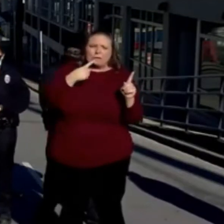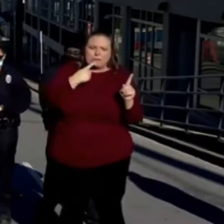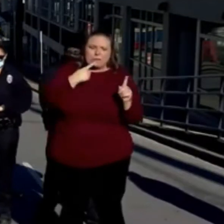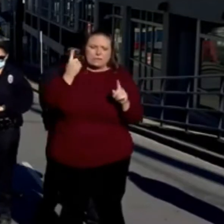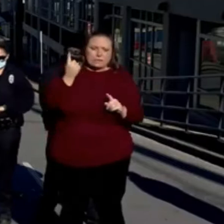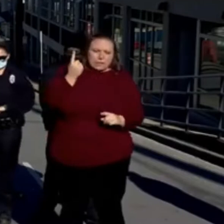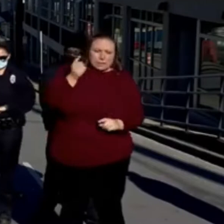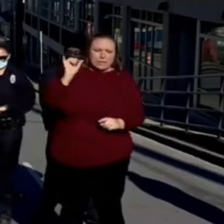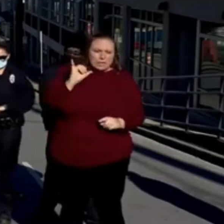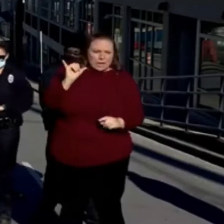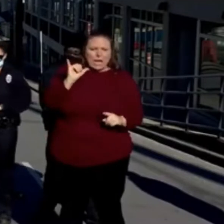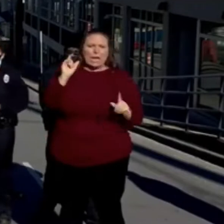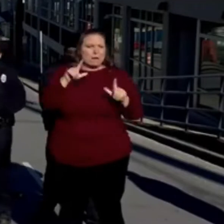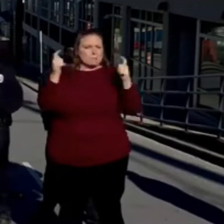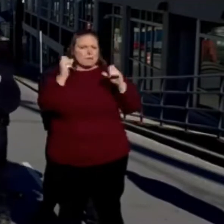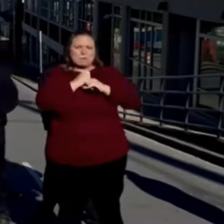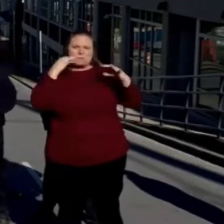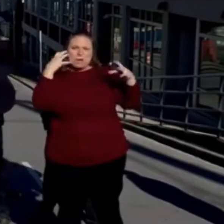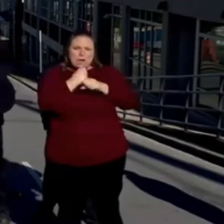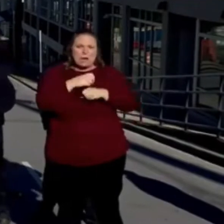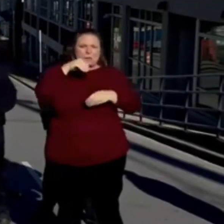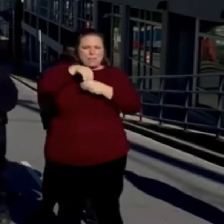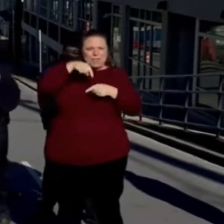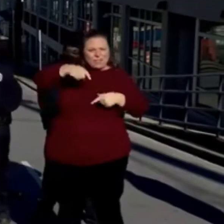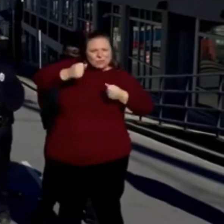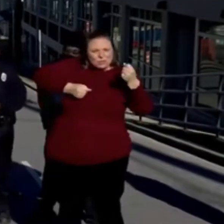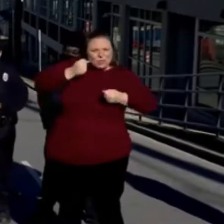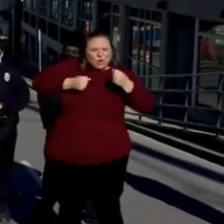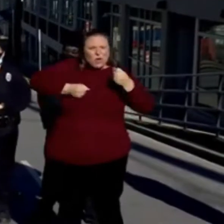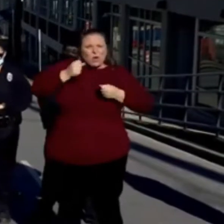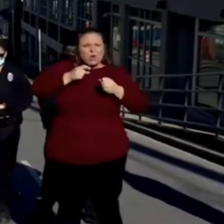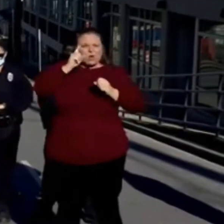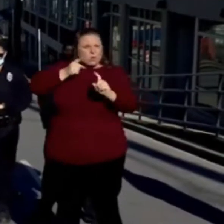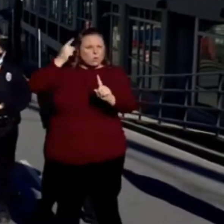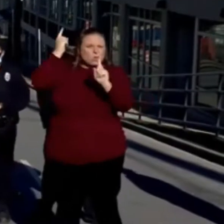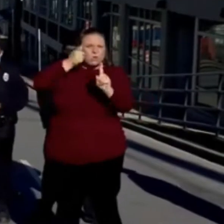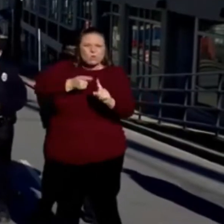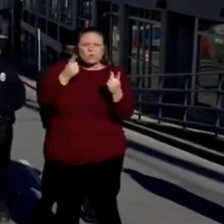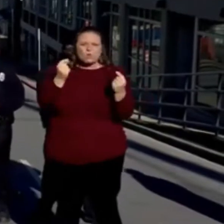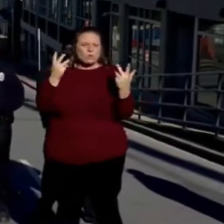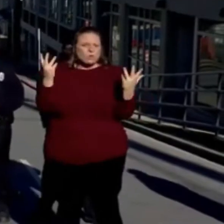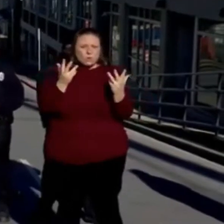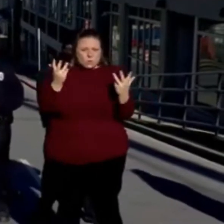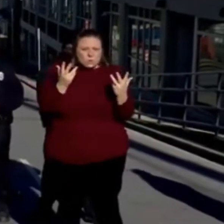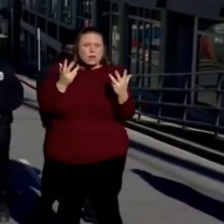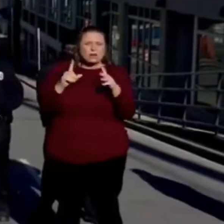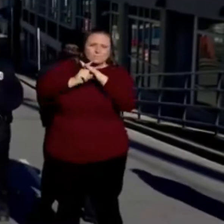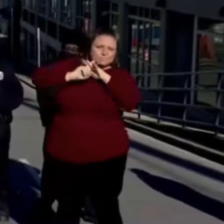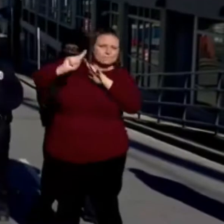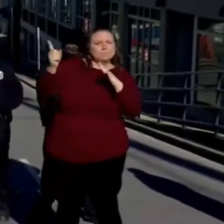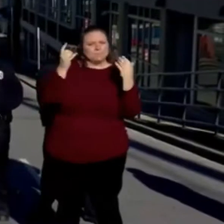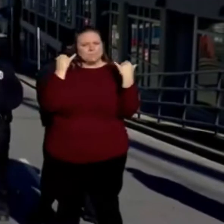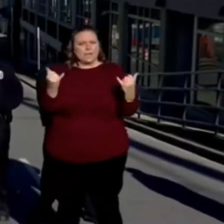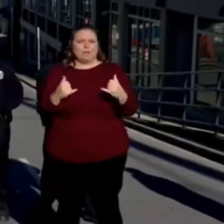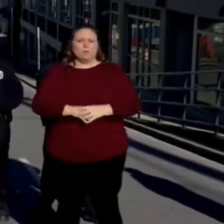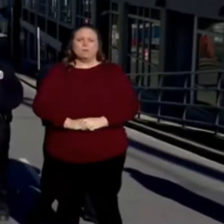a large bomb within this vehicle. Your primary objective is to evacuate.